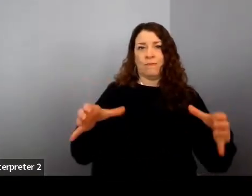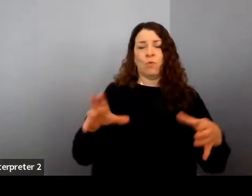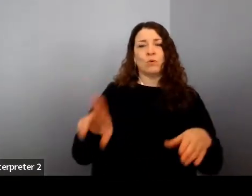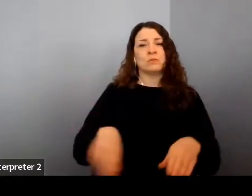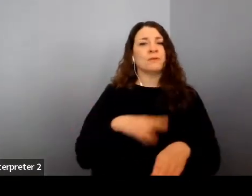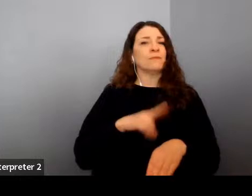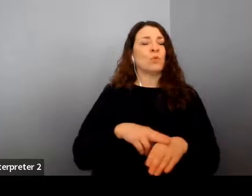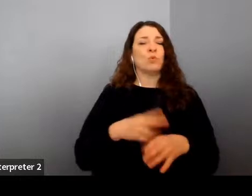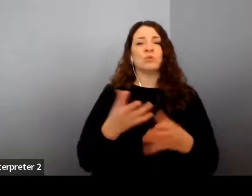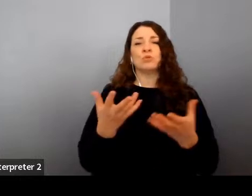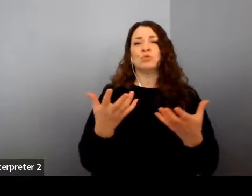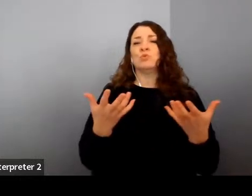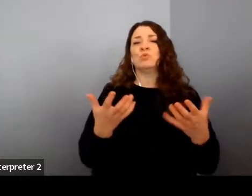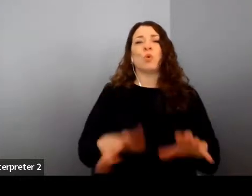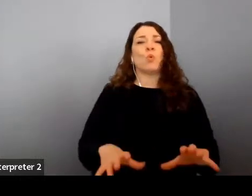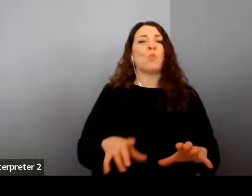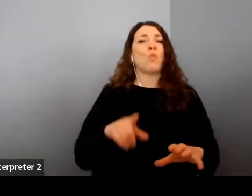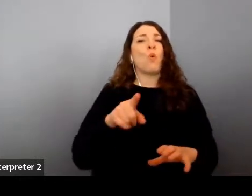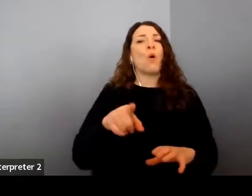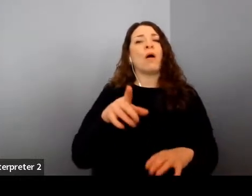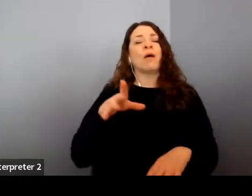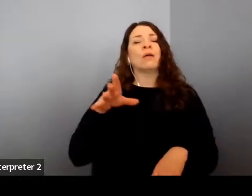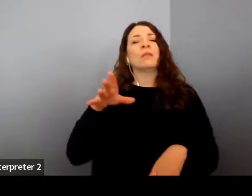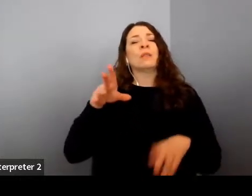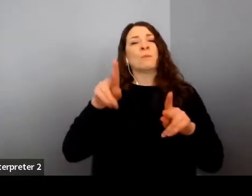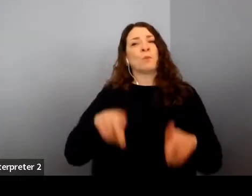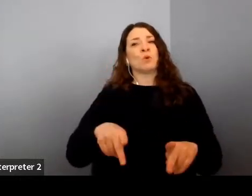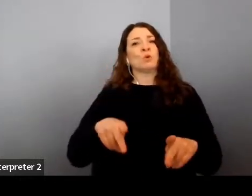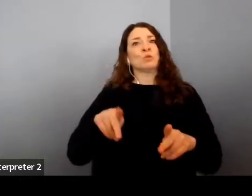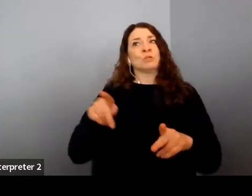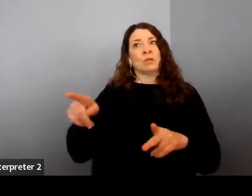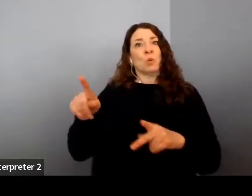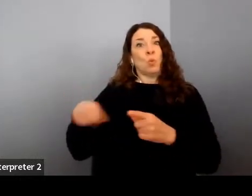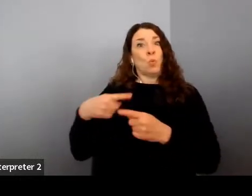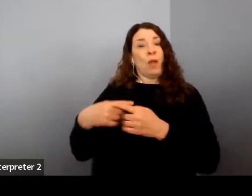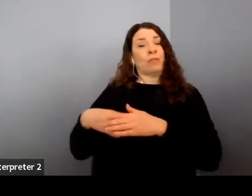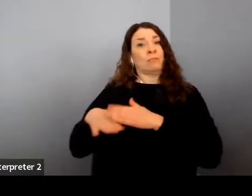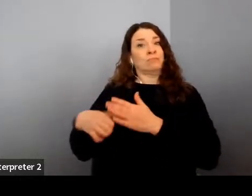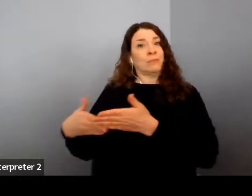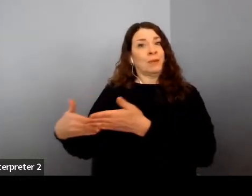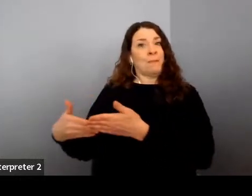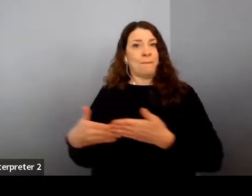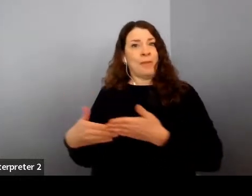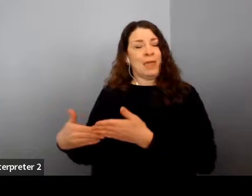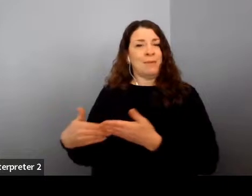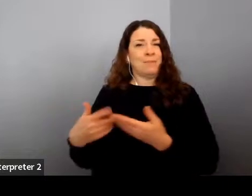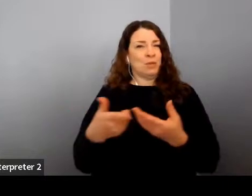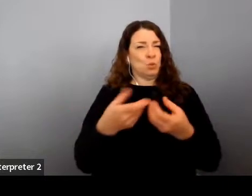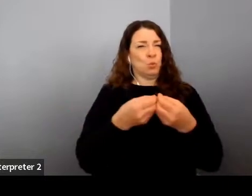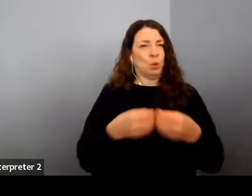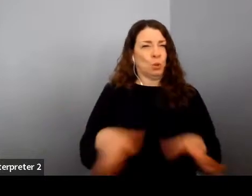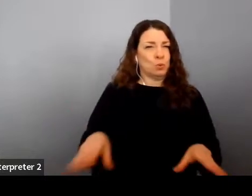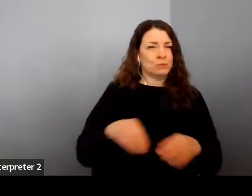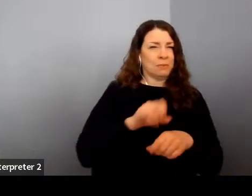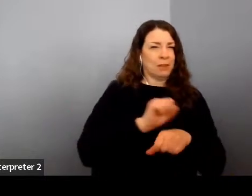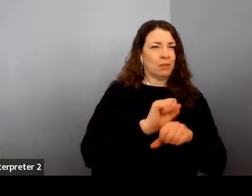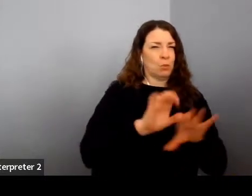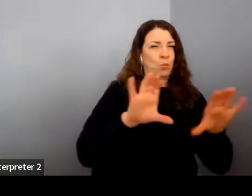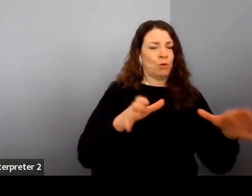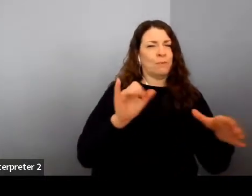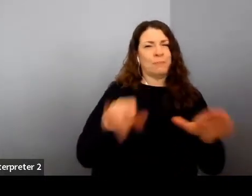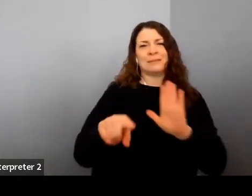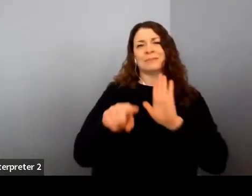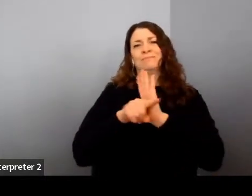the minute that they have a child and expand their family because you've, you know, it's just a bad outcome all around. And so I